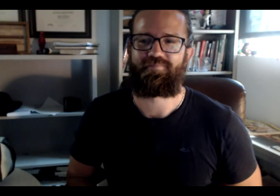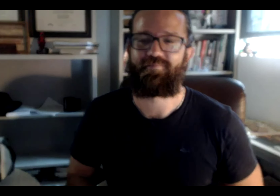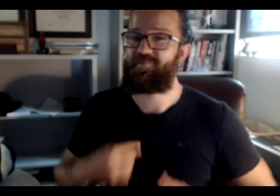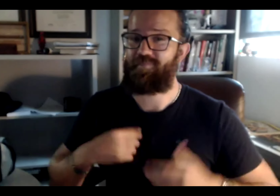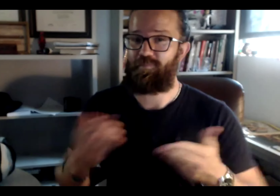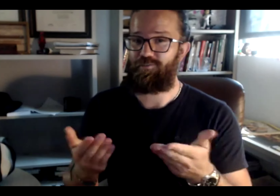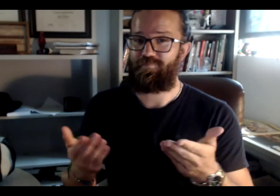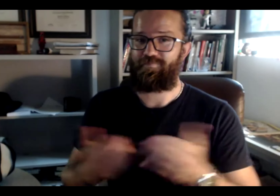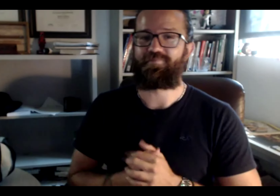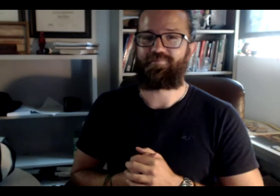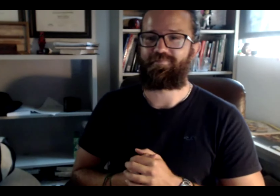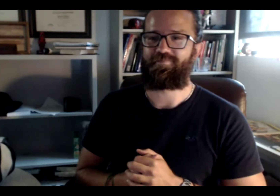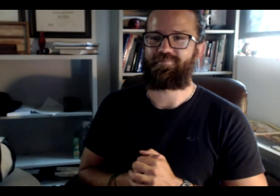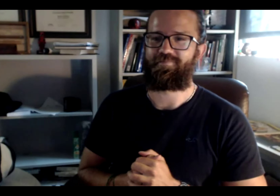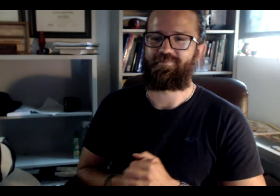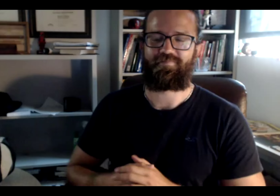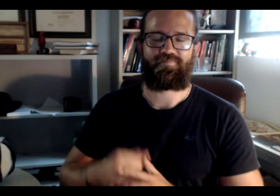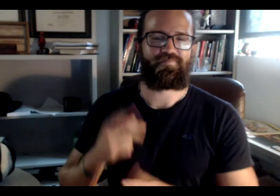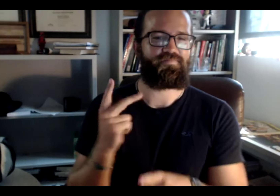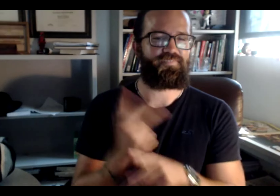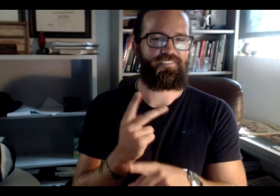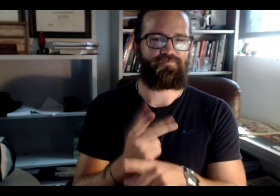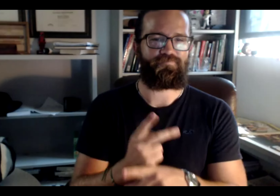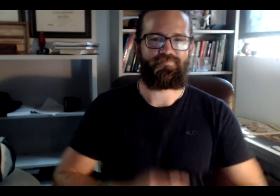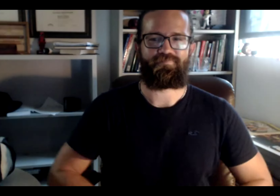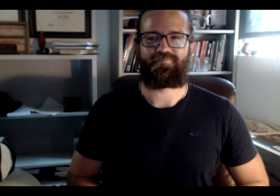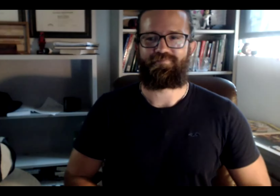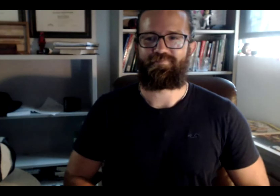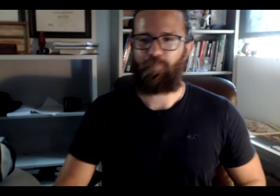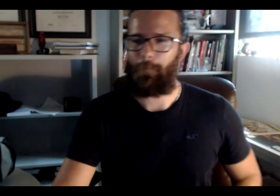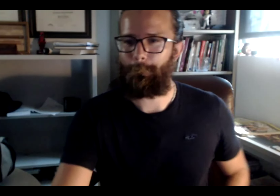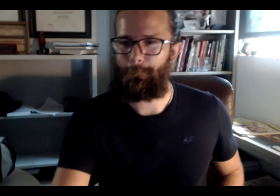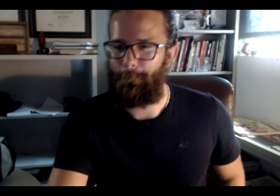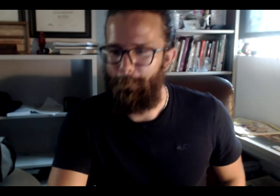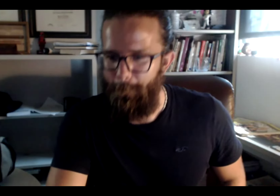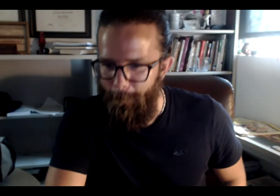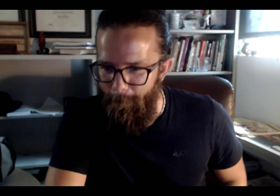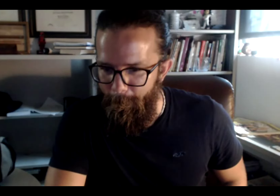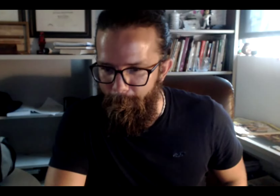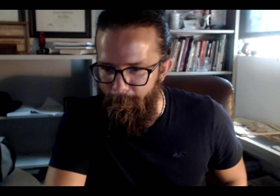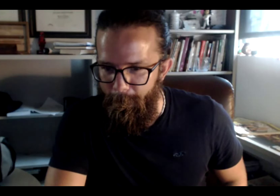in touch. All right. I'm here for you. All right. Take care. All right. right.